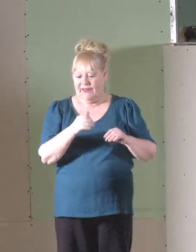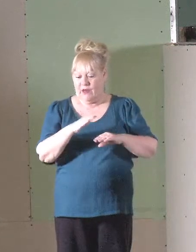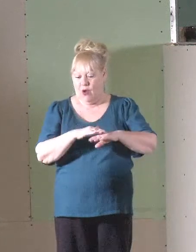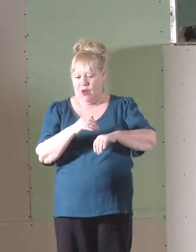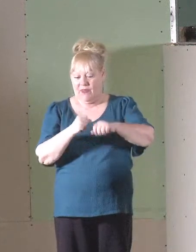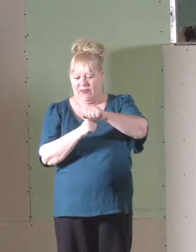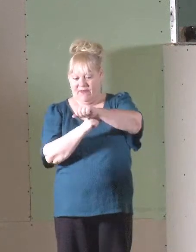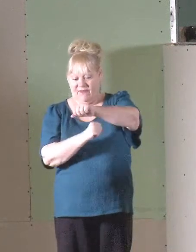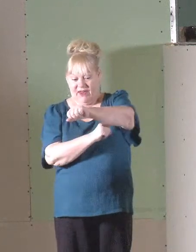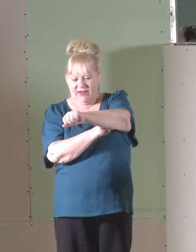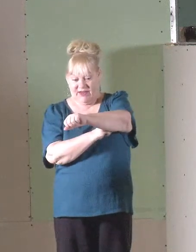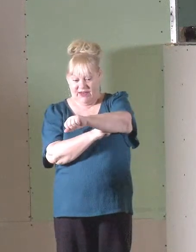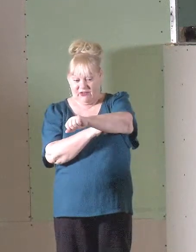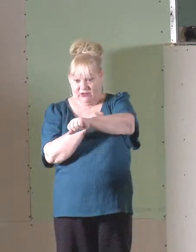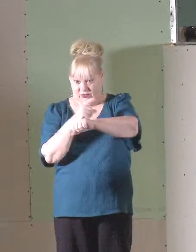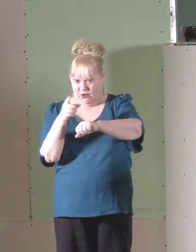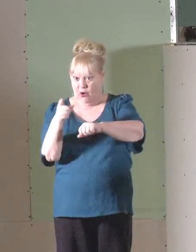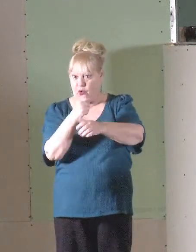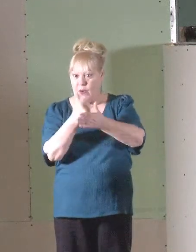at all?